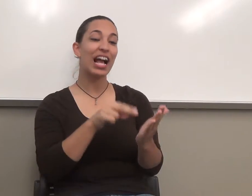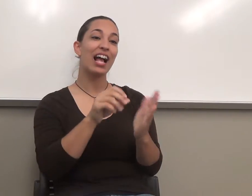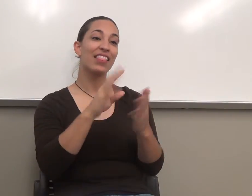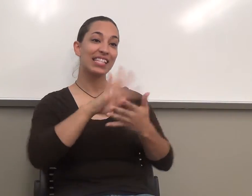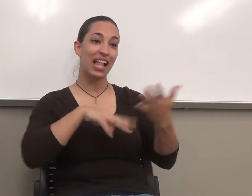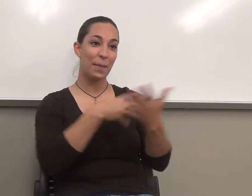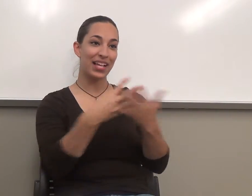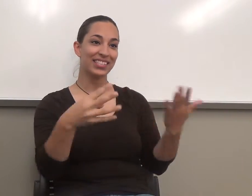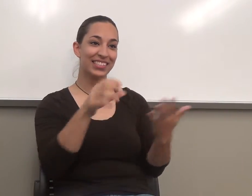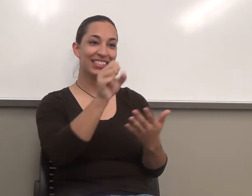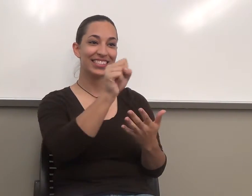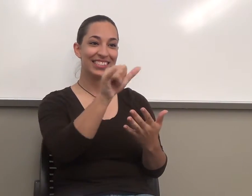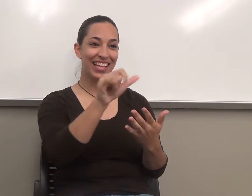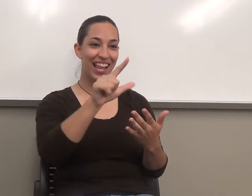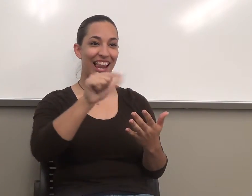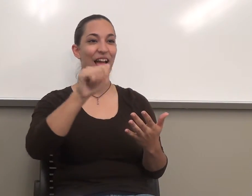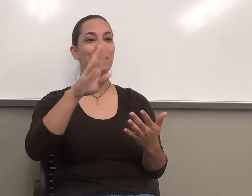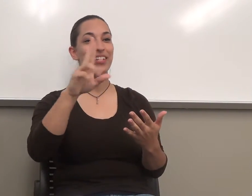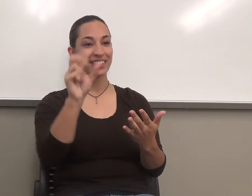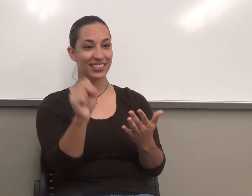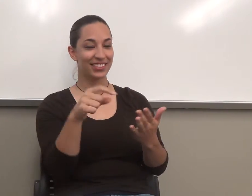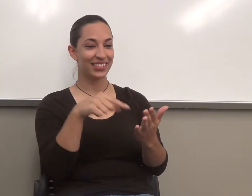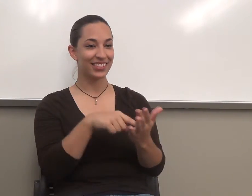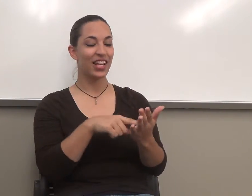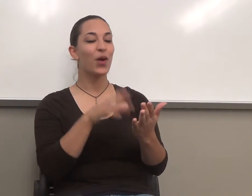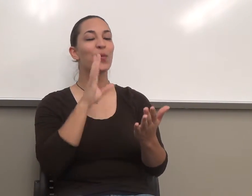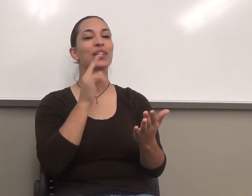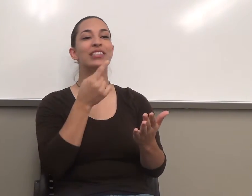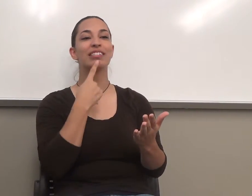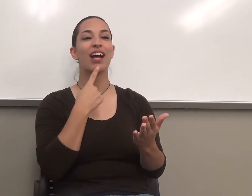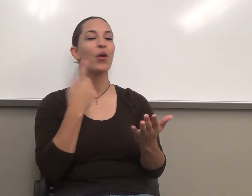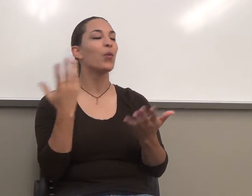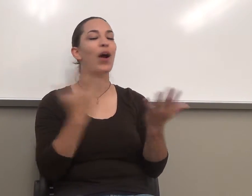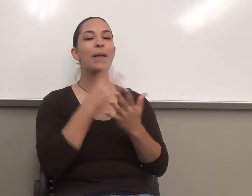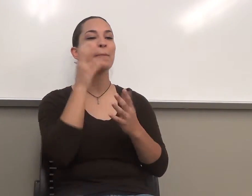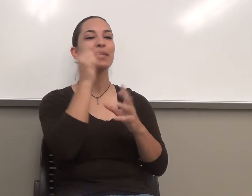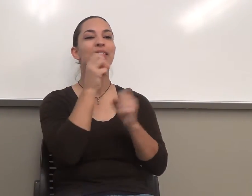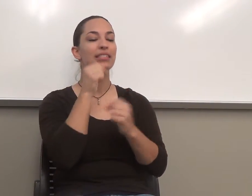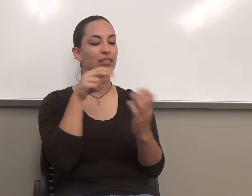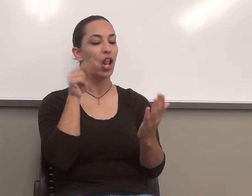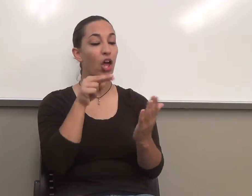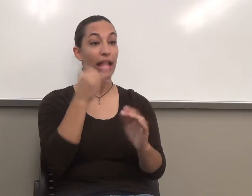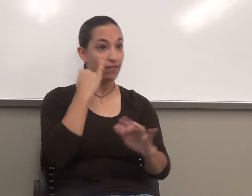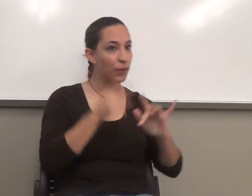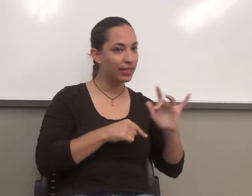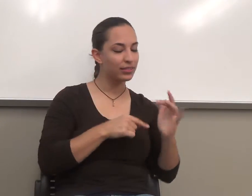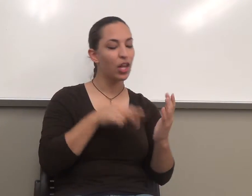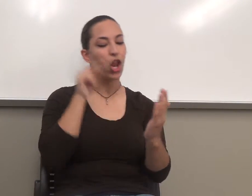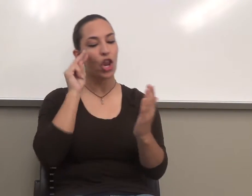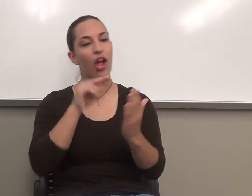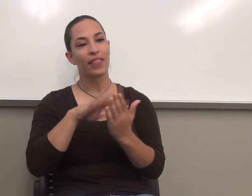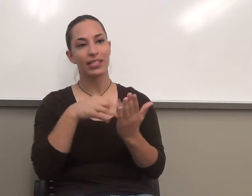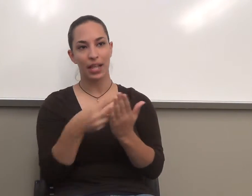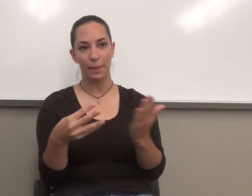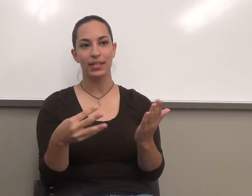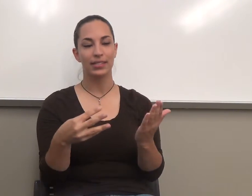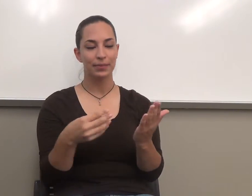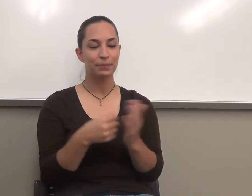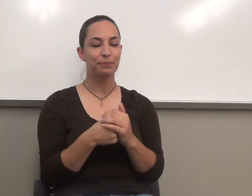you, and that will tell you what you miss. And then, this is really important. If you are here, if you weren't